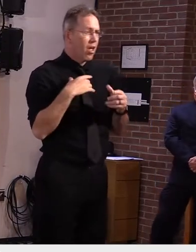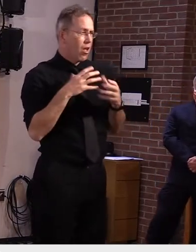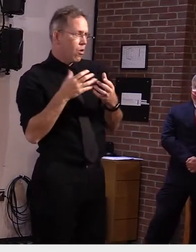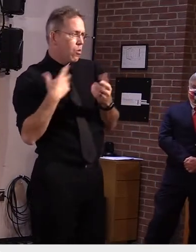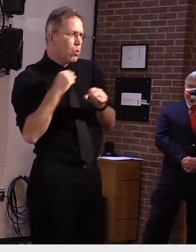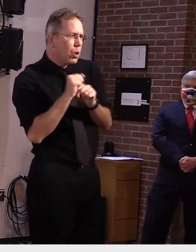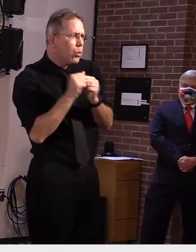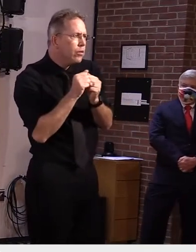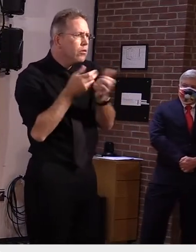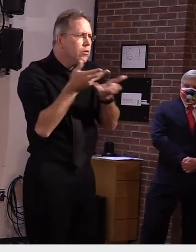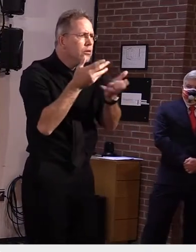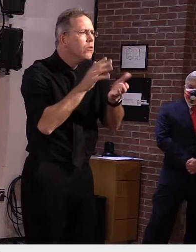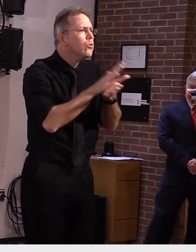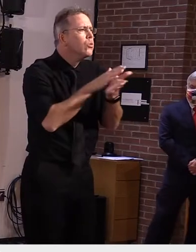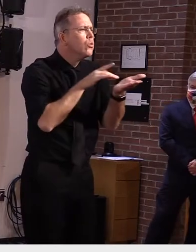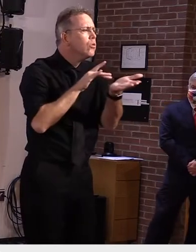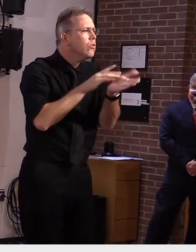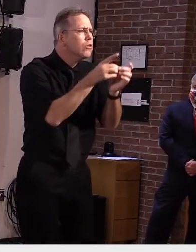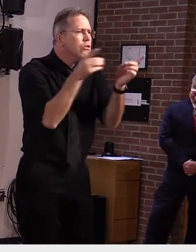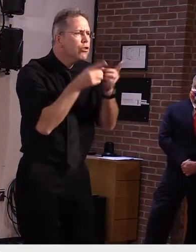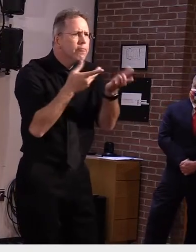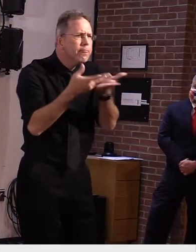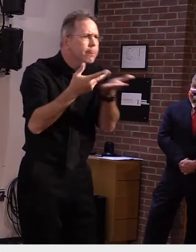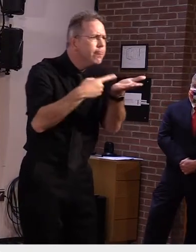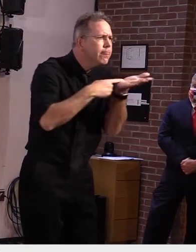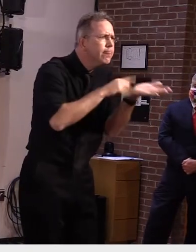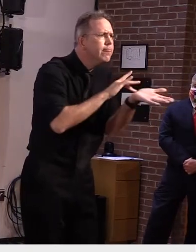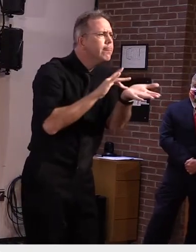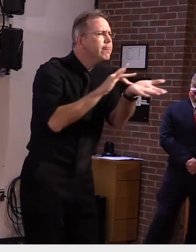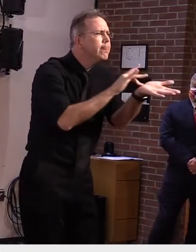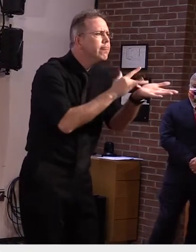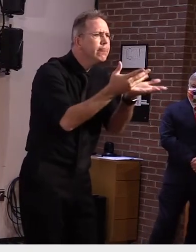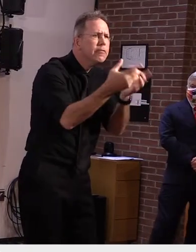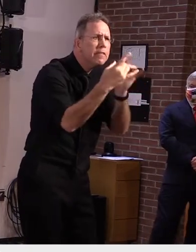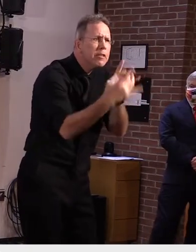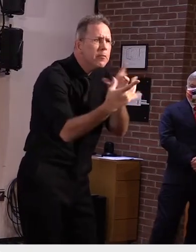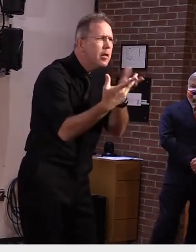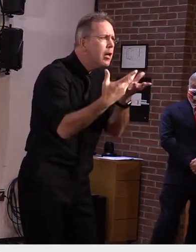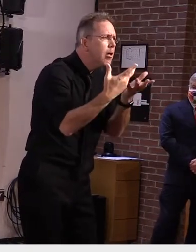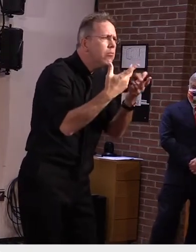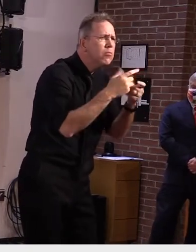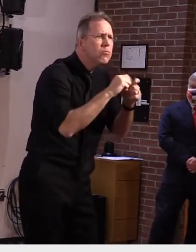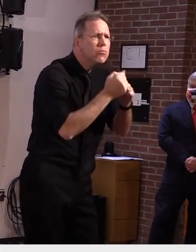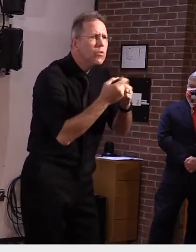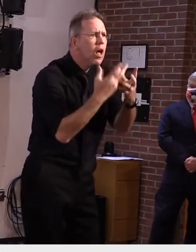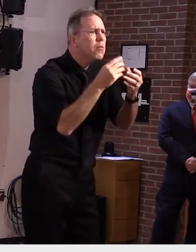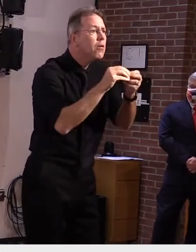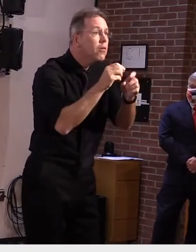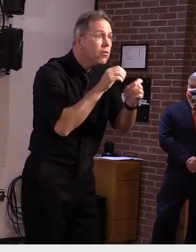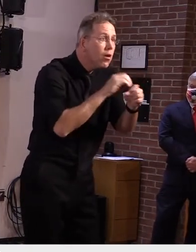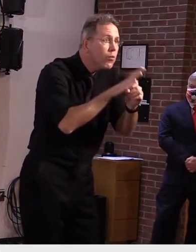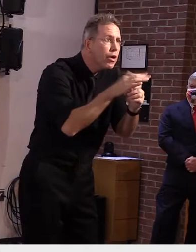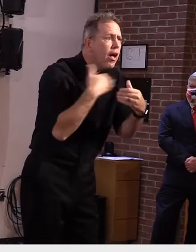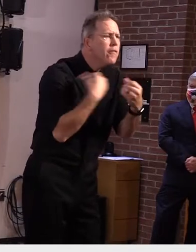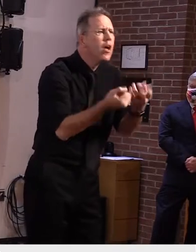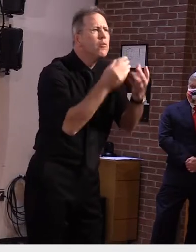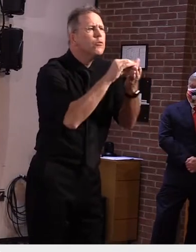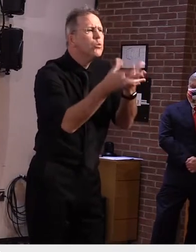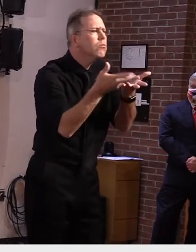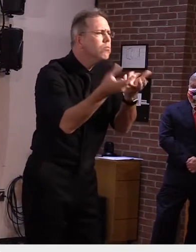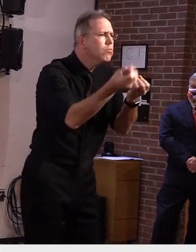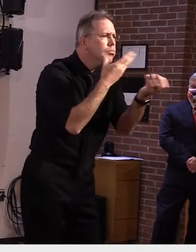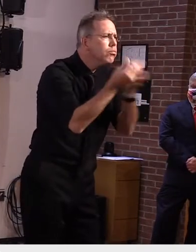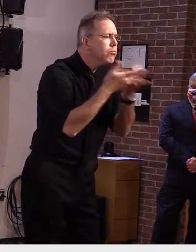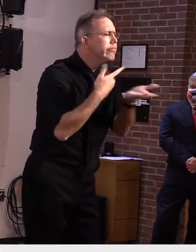determine what the situation is, whether there's been spread, how many students and staff are impacted, and